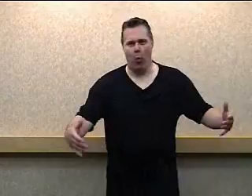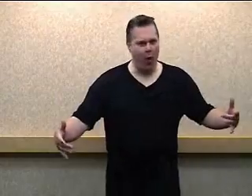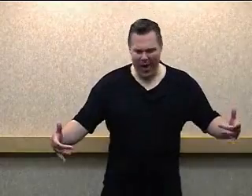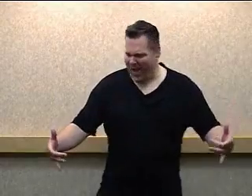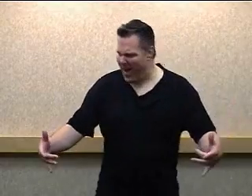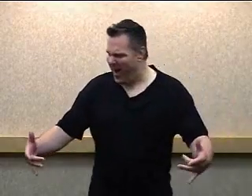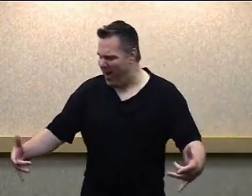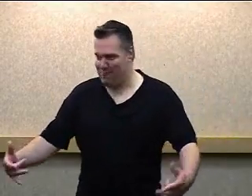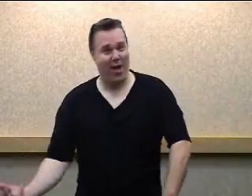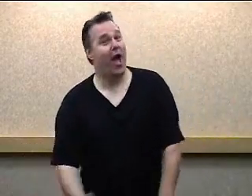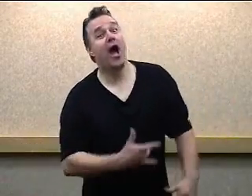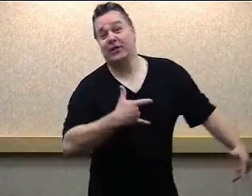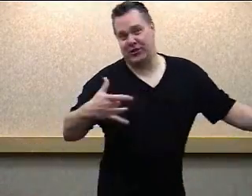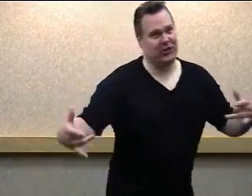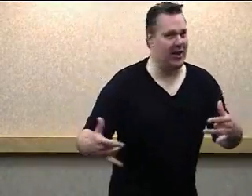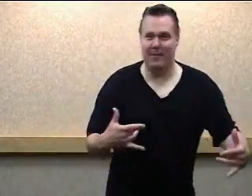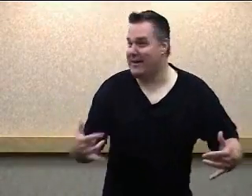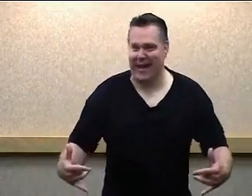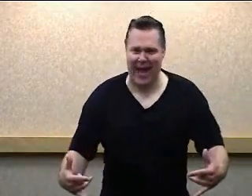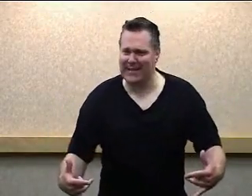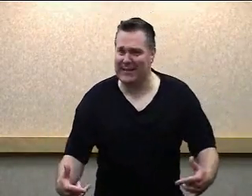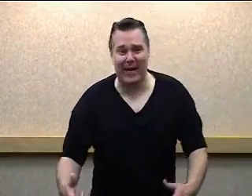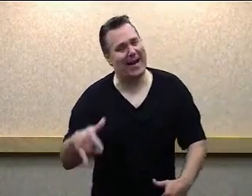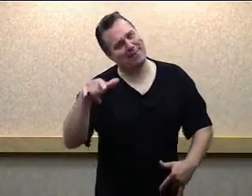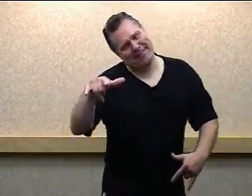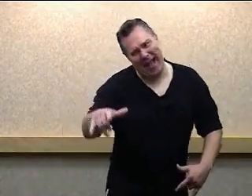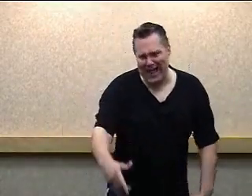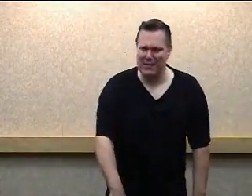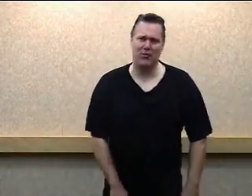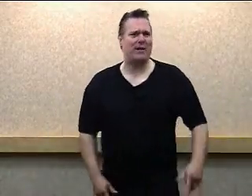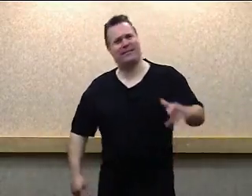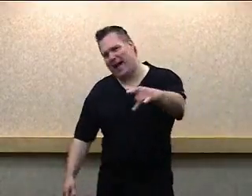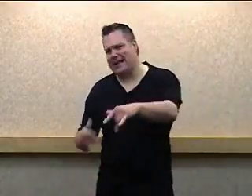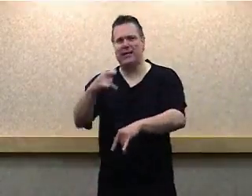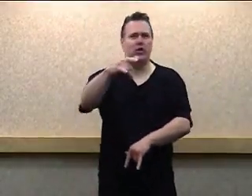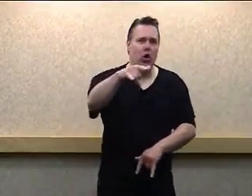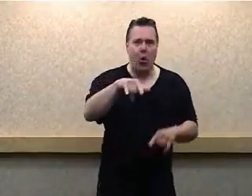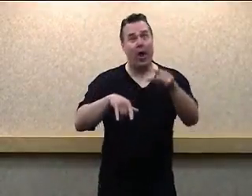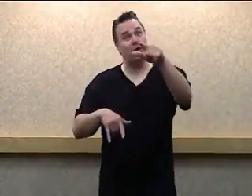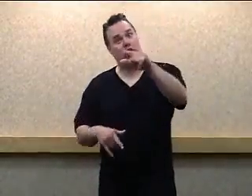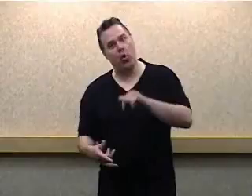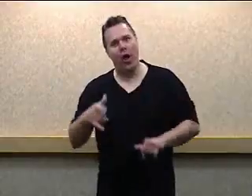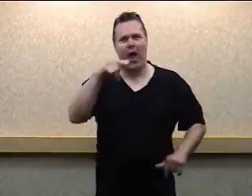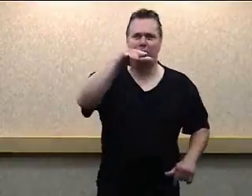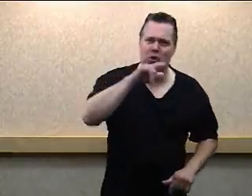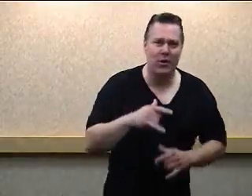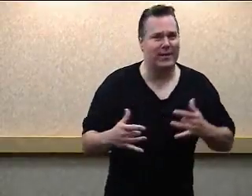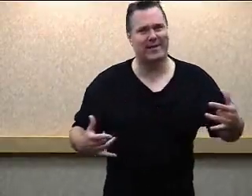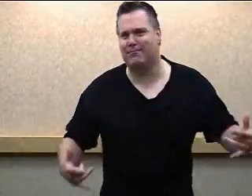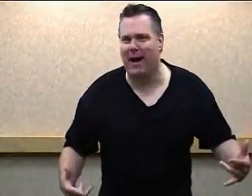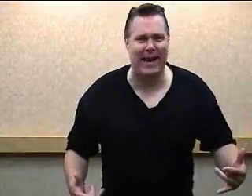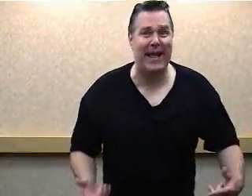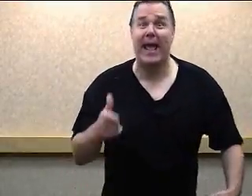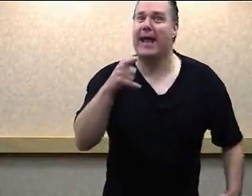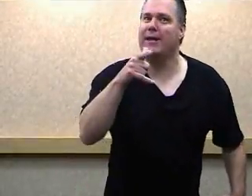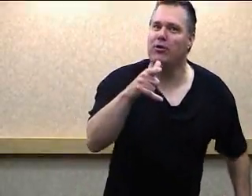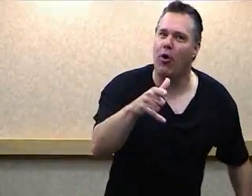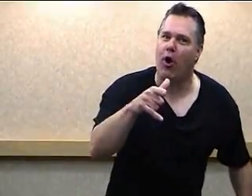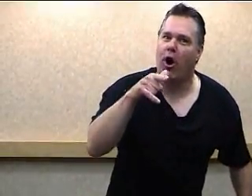Well, Jimmy Cash here, and I'm telling you, I'm telling you, and you, and you, there's money in your